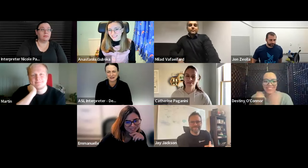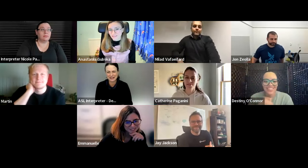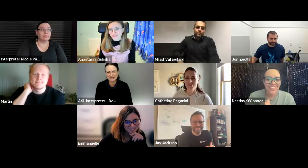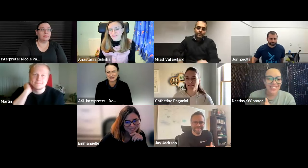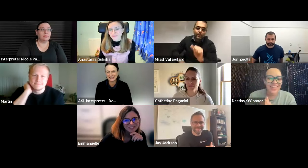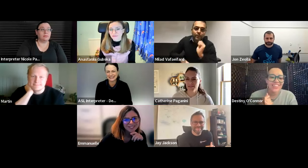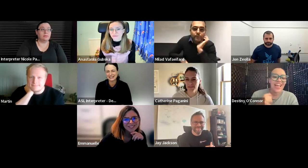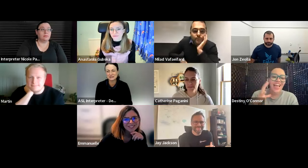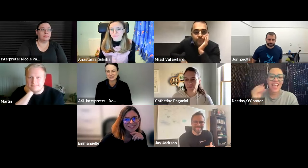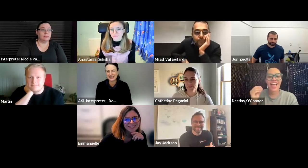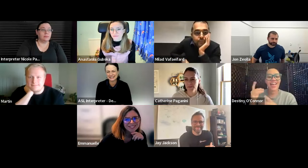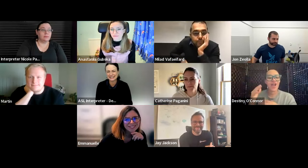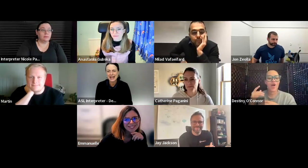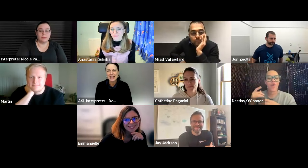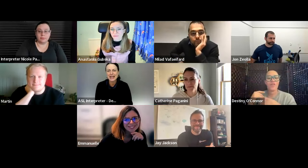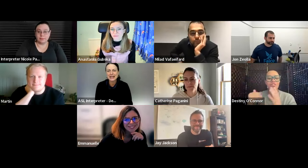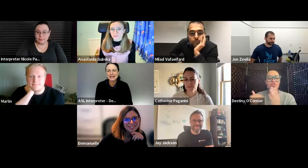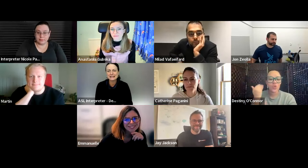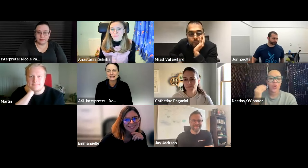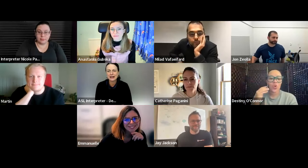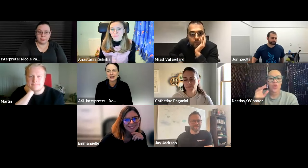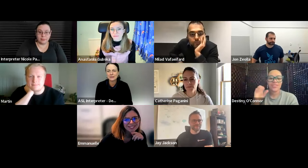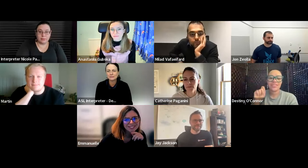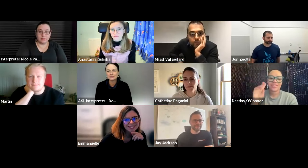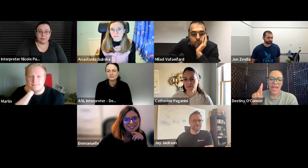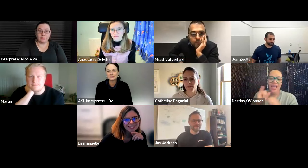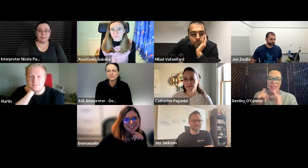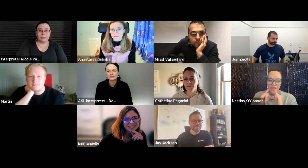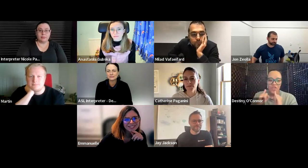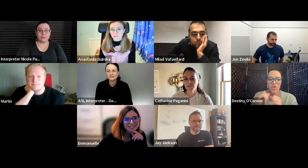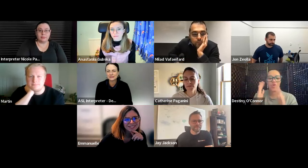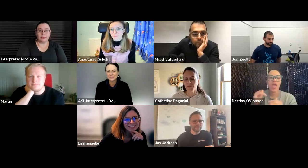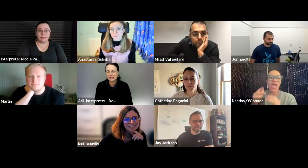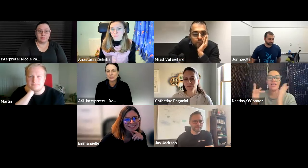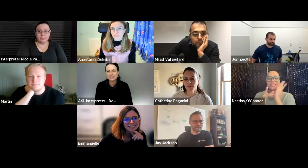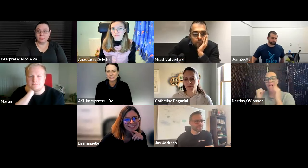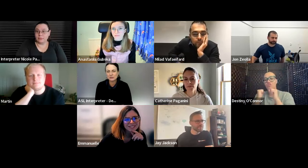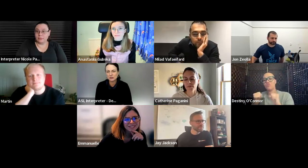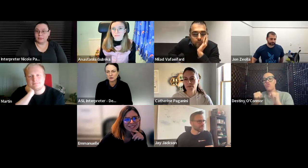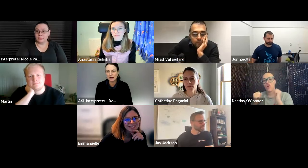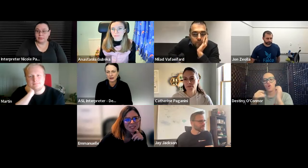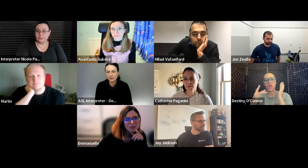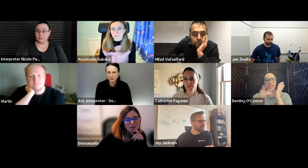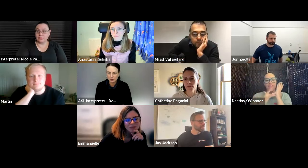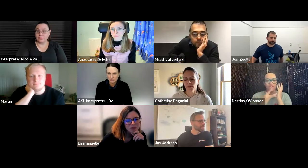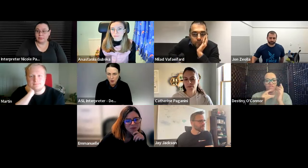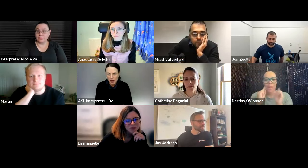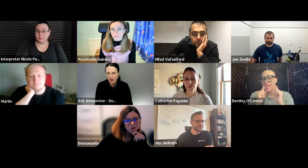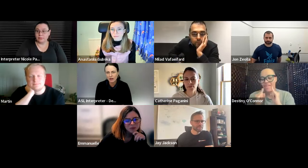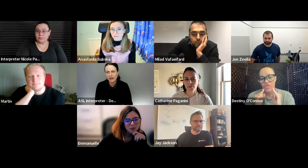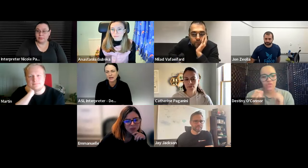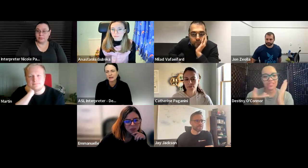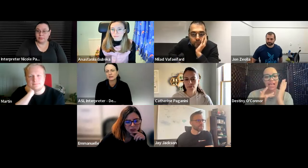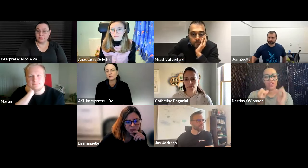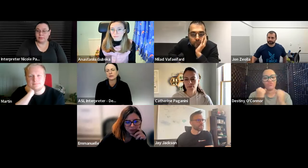know it was pretty crazy but uh it was great and um we did some new um interviews as